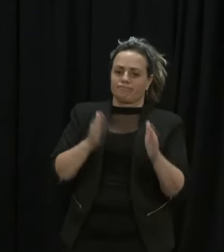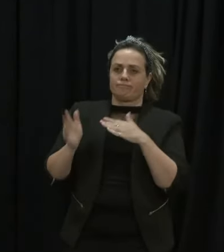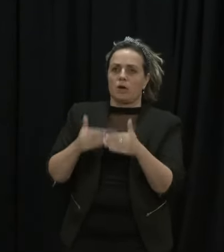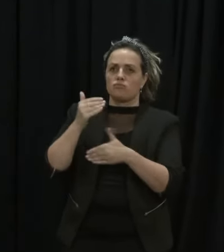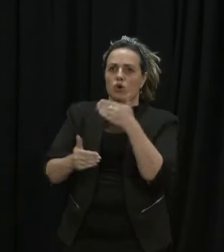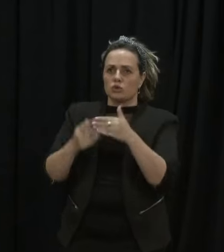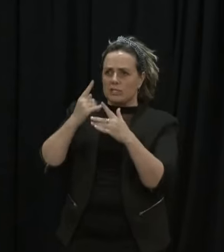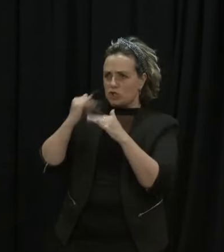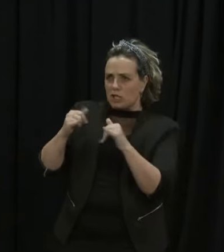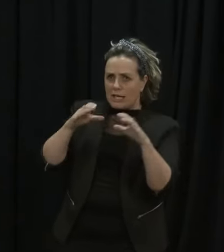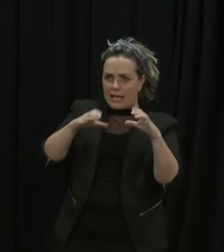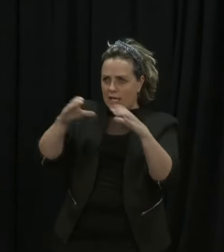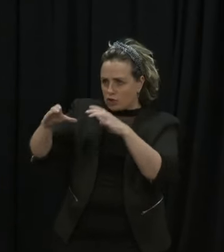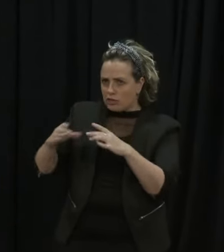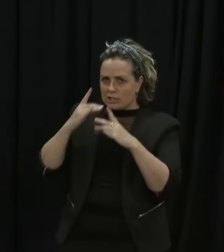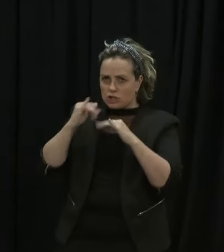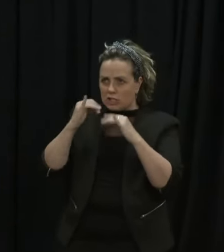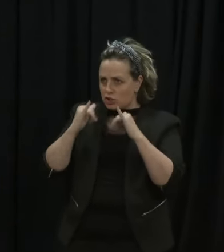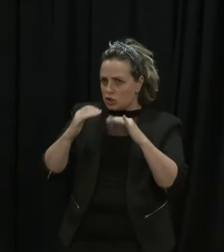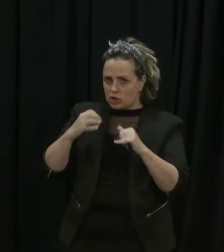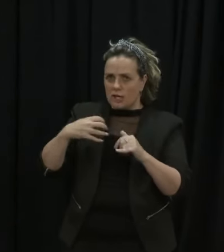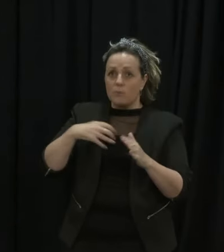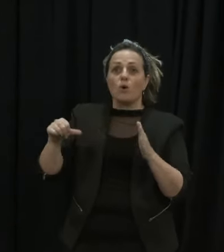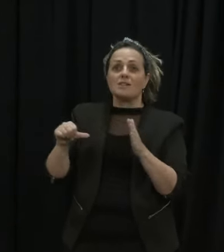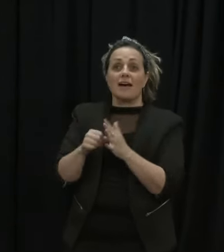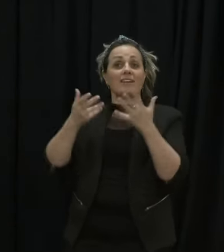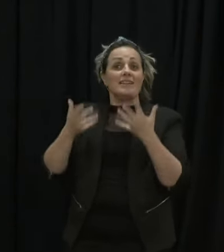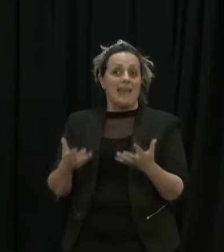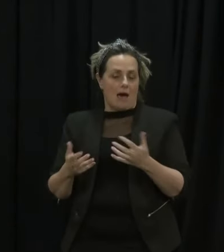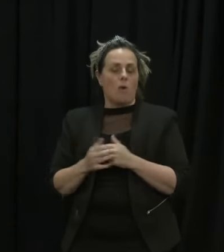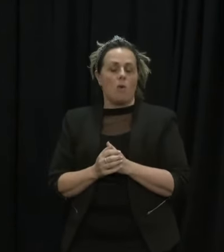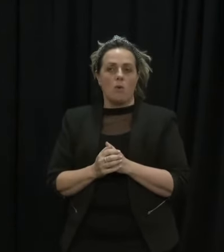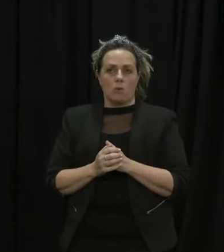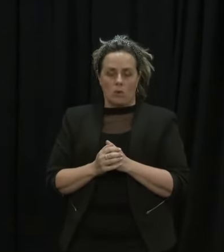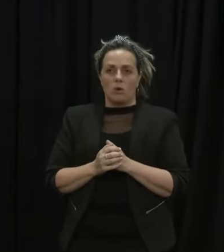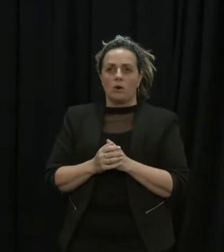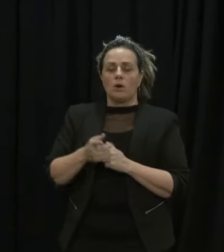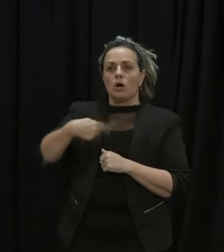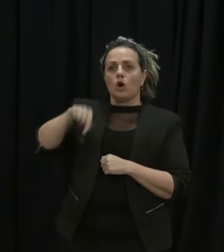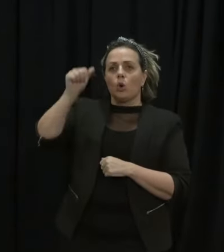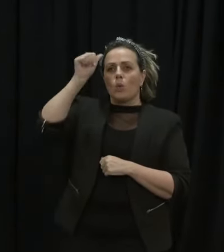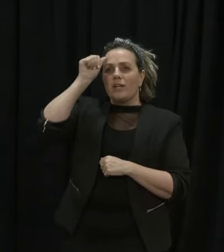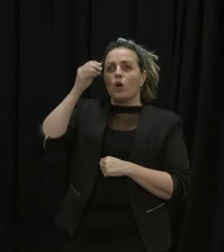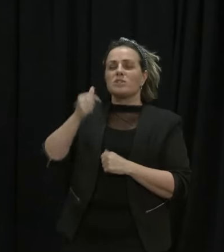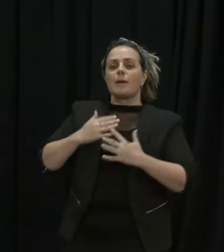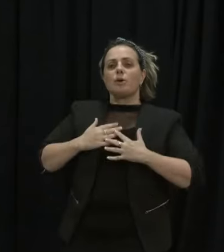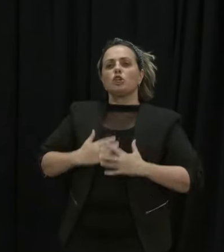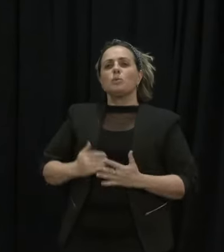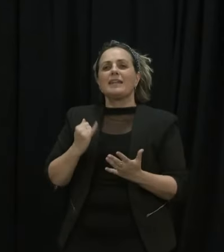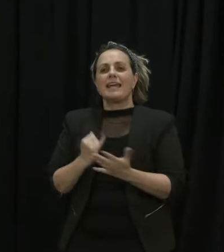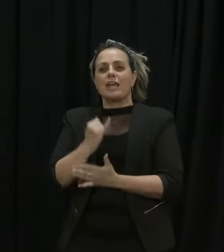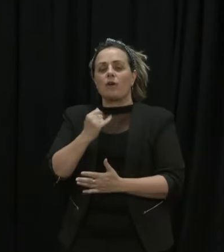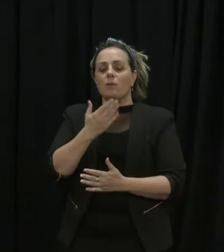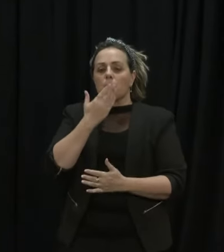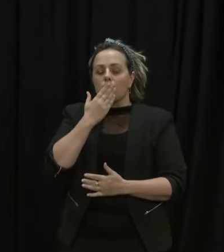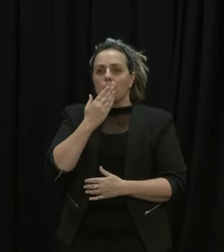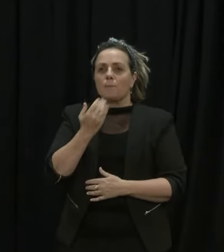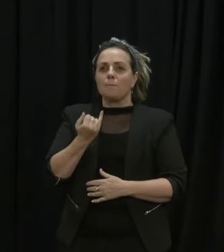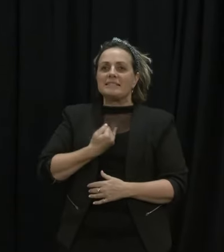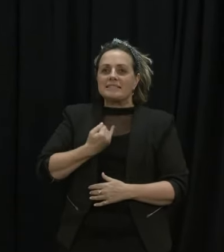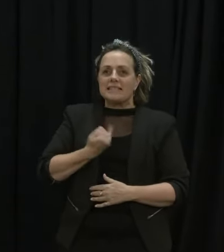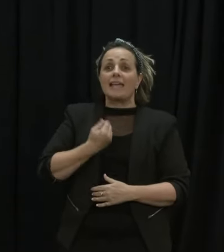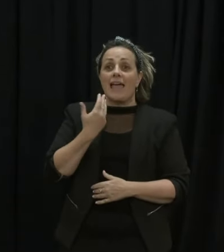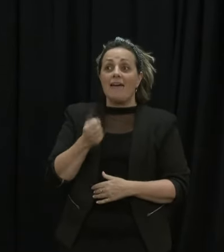categories as well. There was an element as we know of error, human error in what happened there.